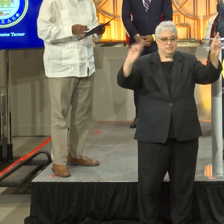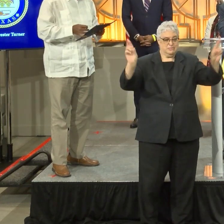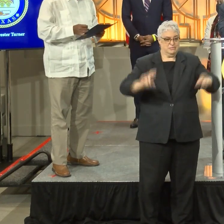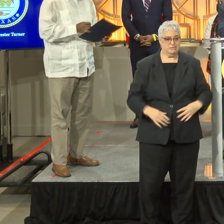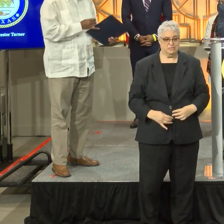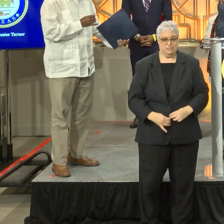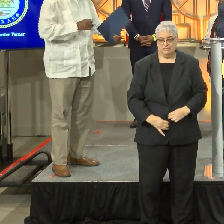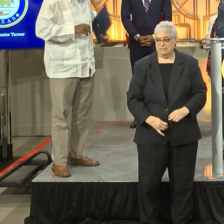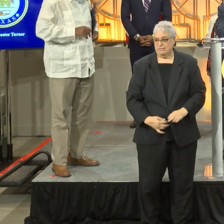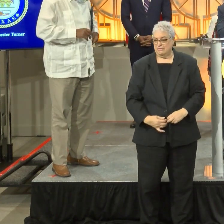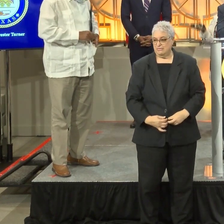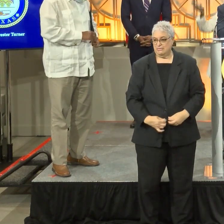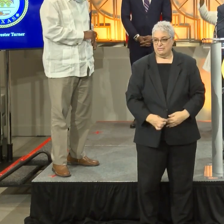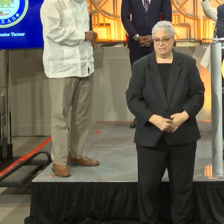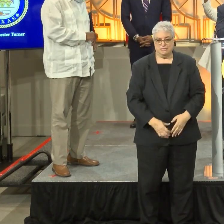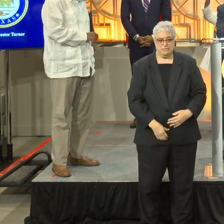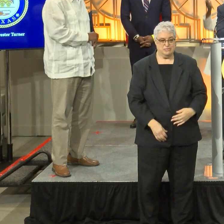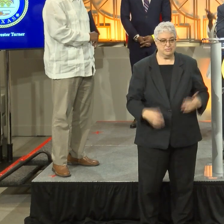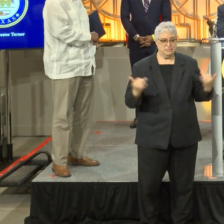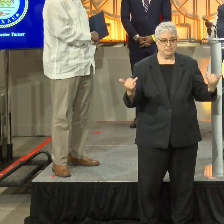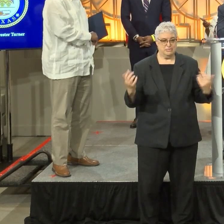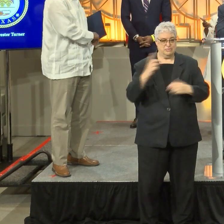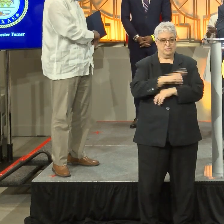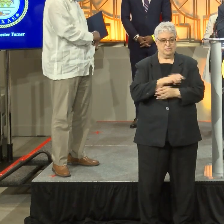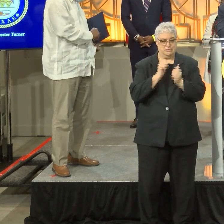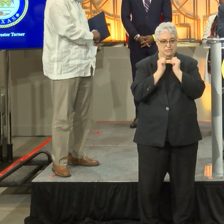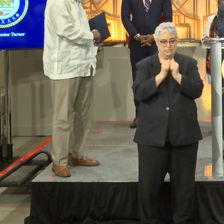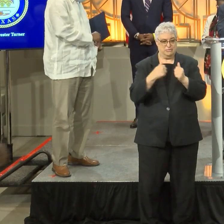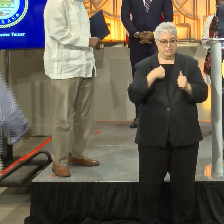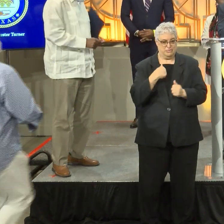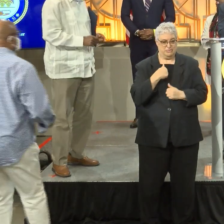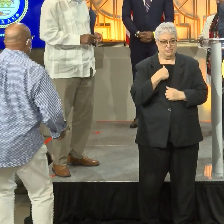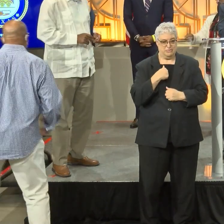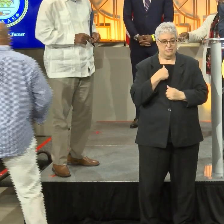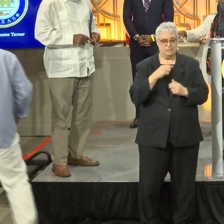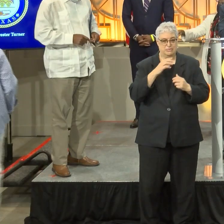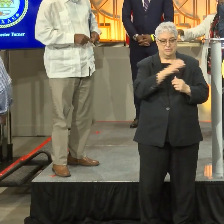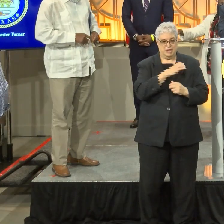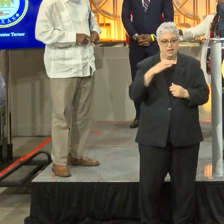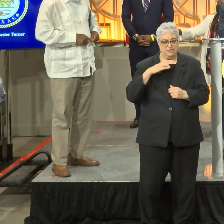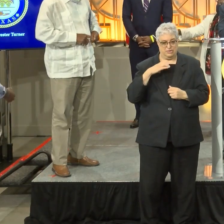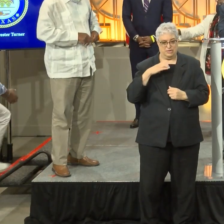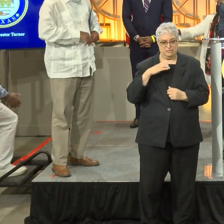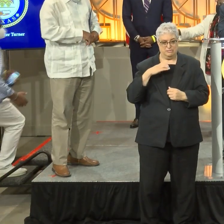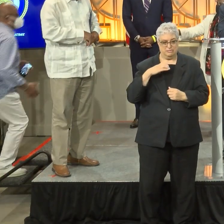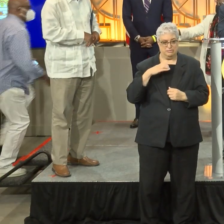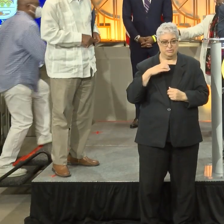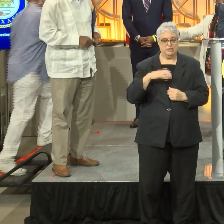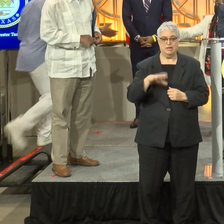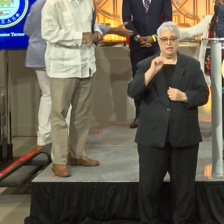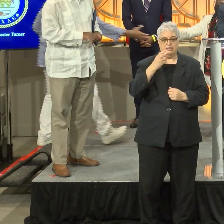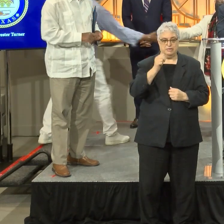And today I have standing with me City Councilmember Carolyn Evans